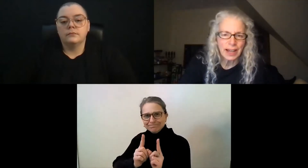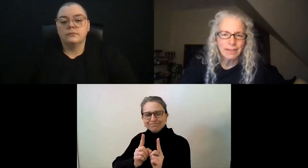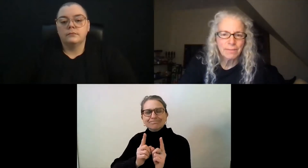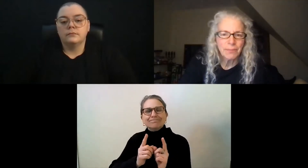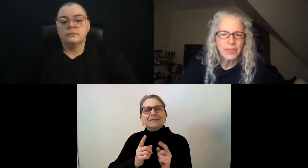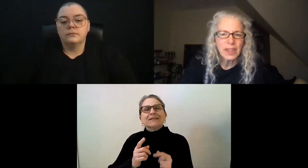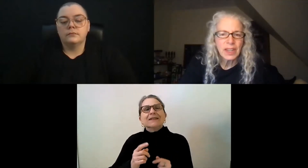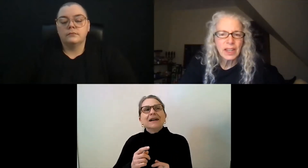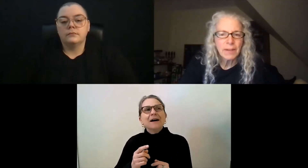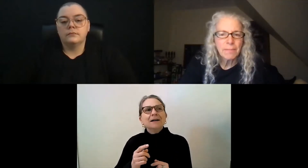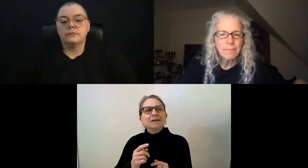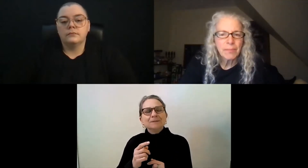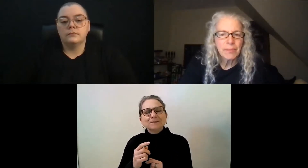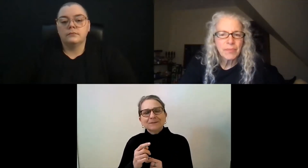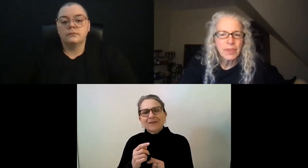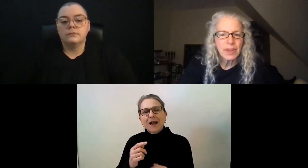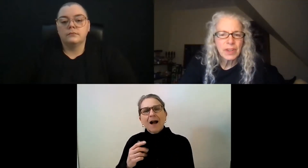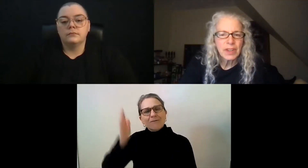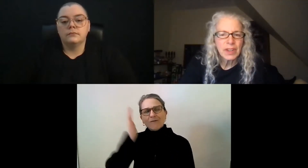share that.